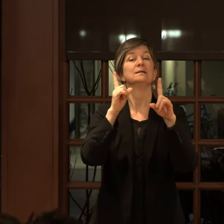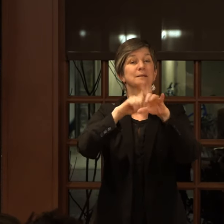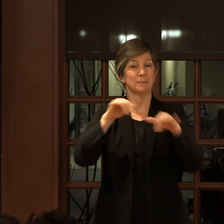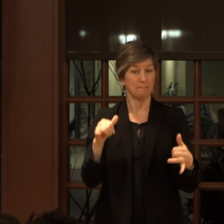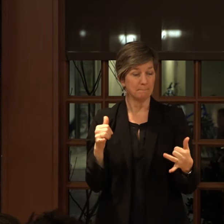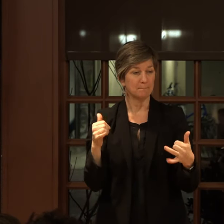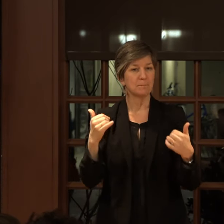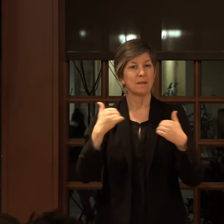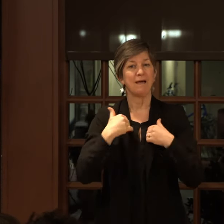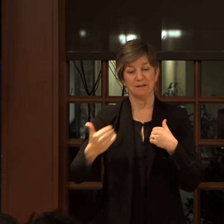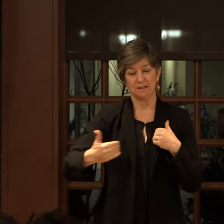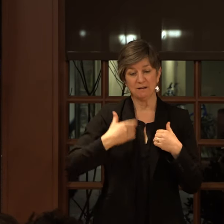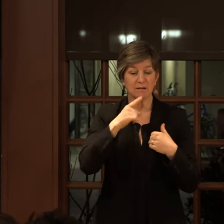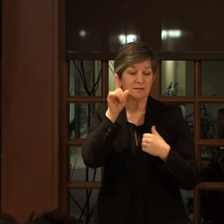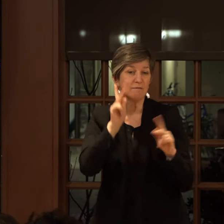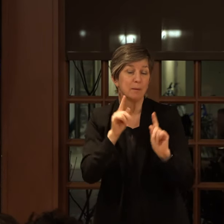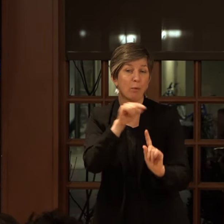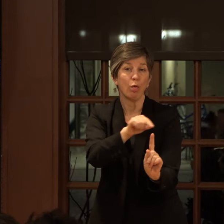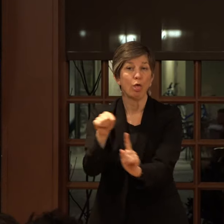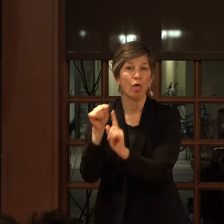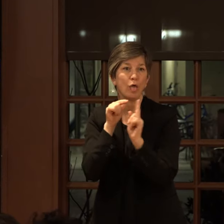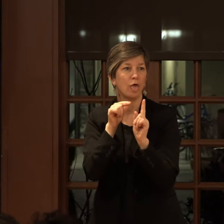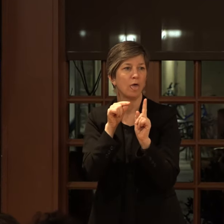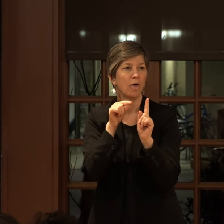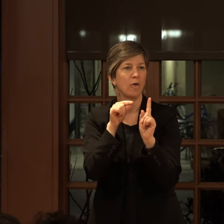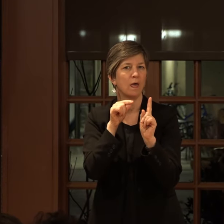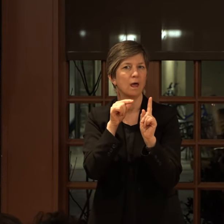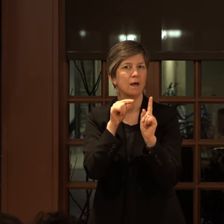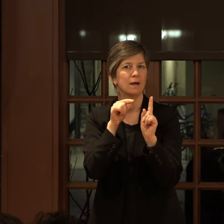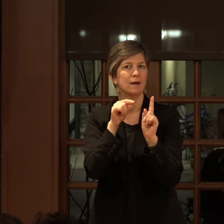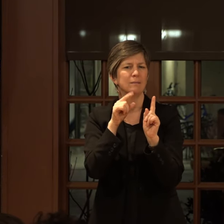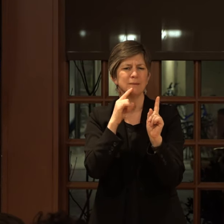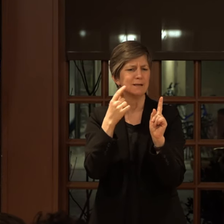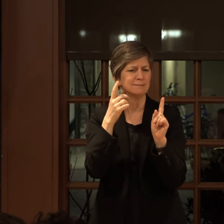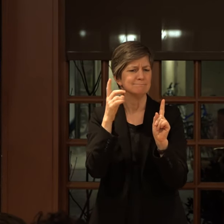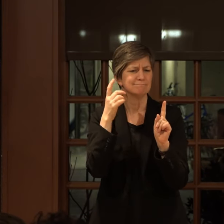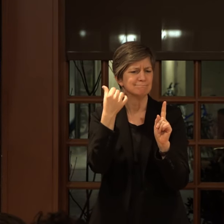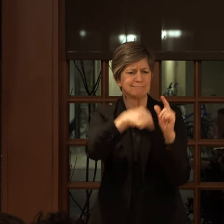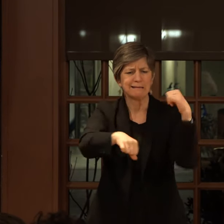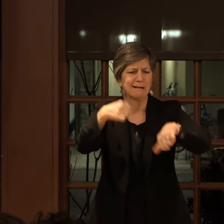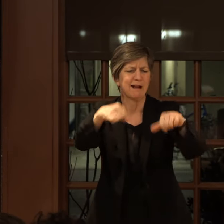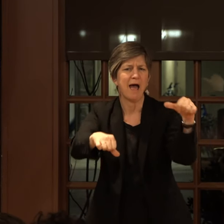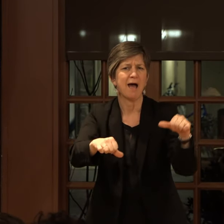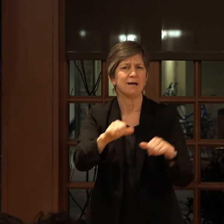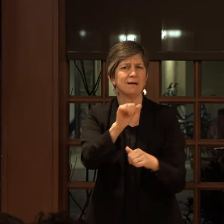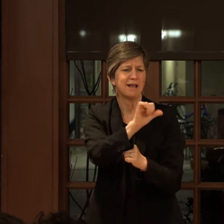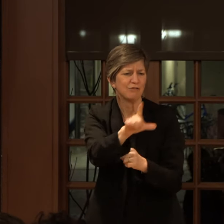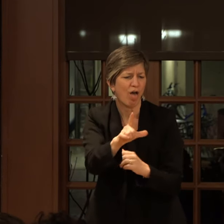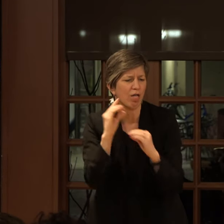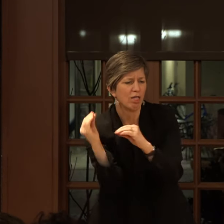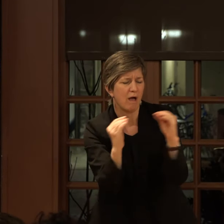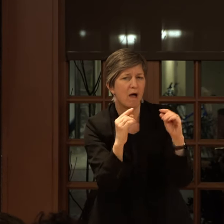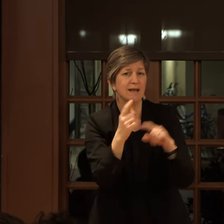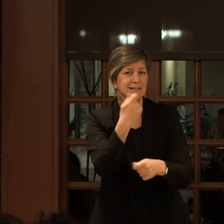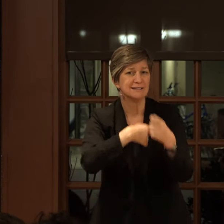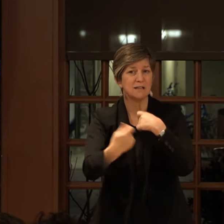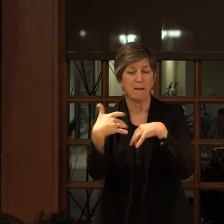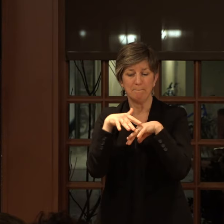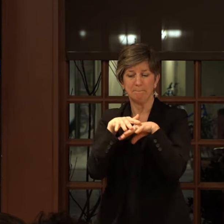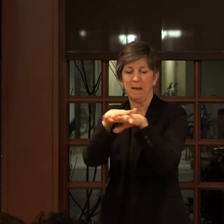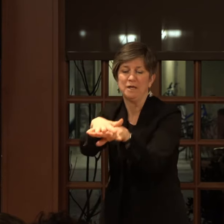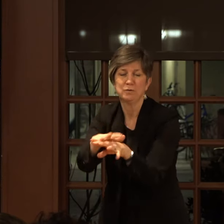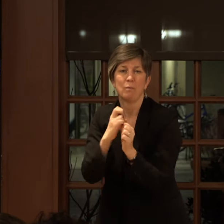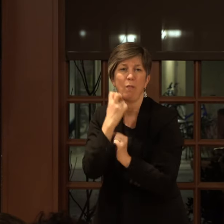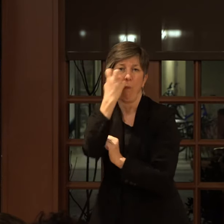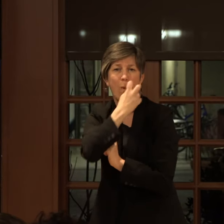have young deaf folks who are being refused sign language and are being oralized and mainstreamed, have no